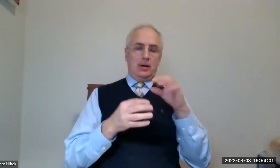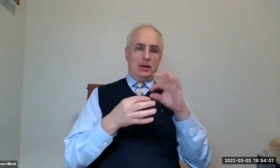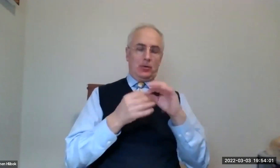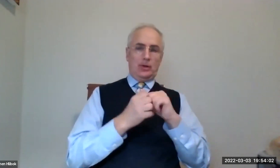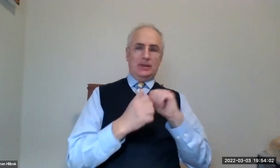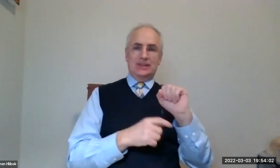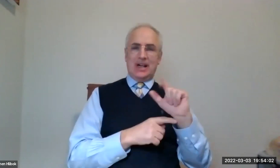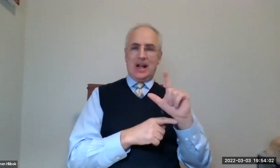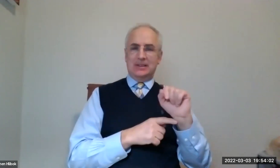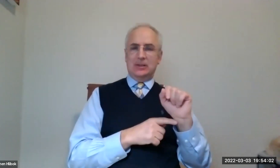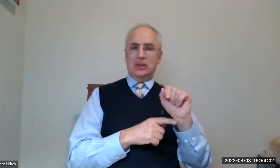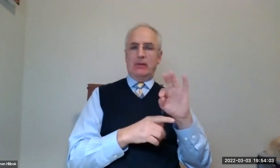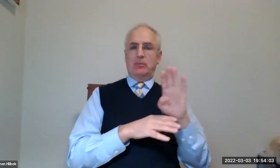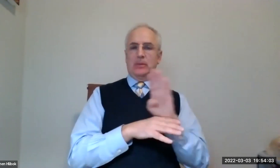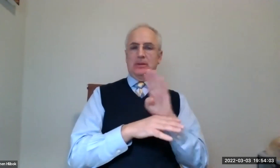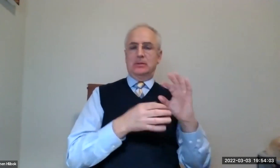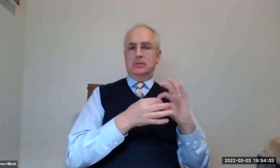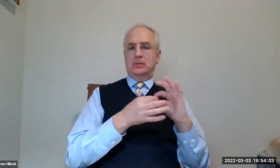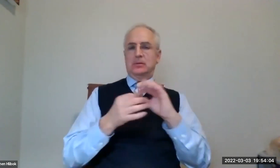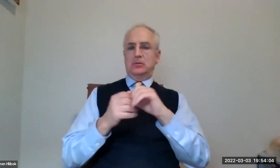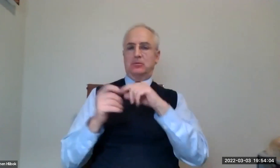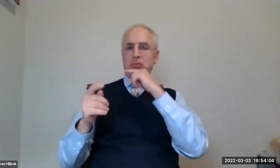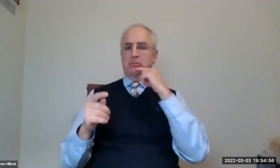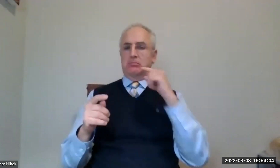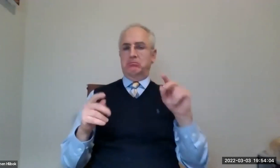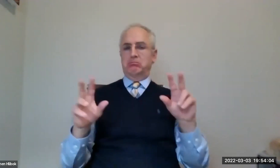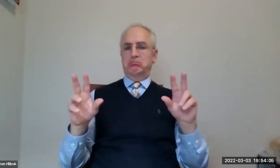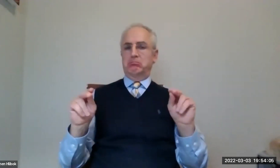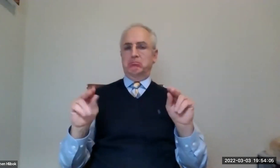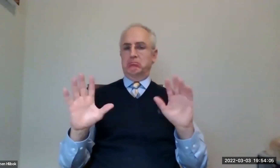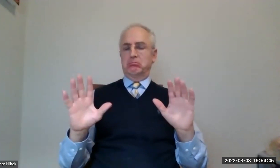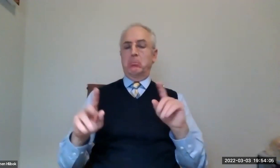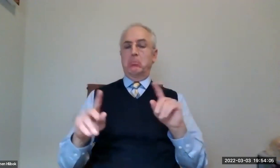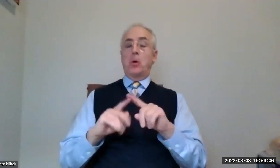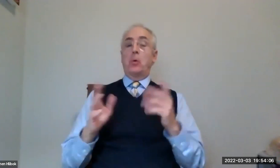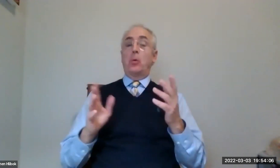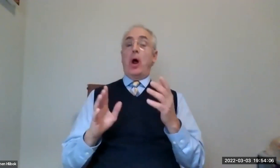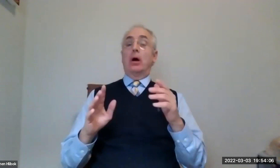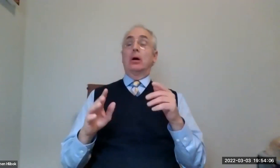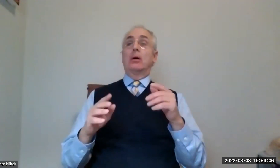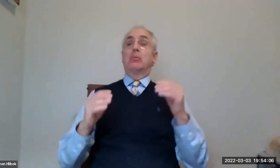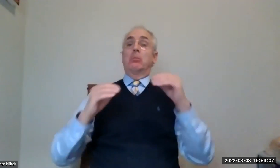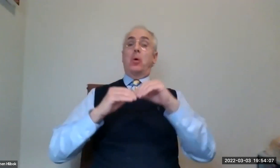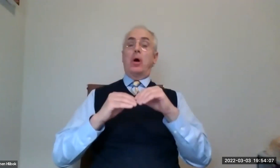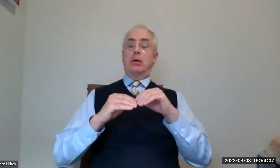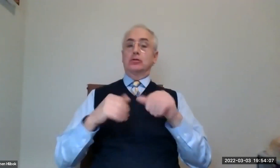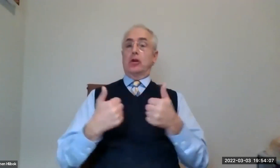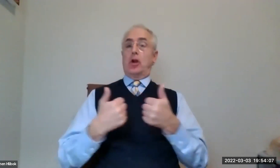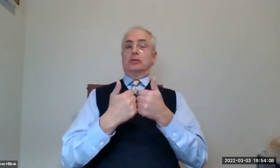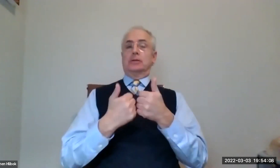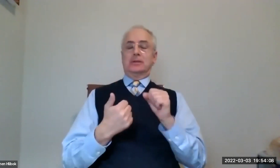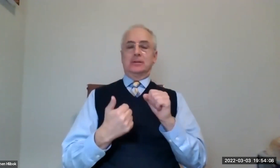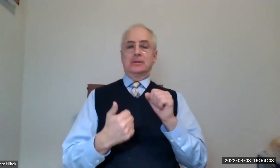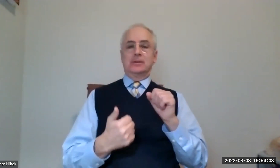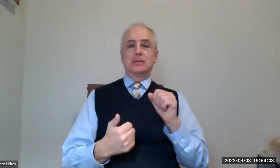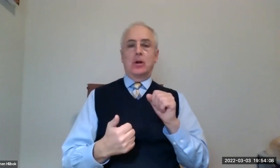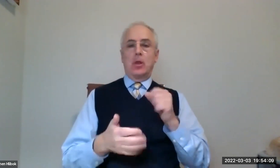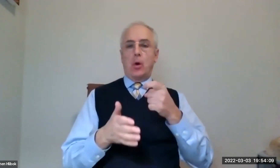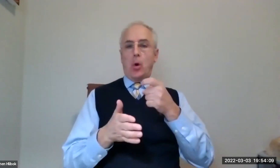So when we talk about the actual impact of these businesses and the sales, there's not a significant impact. The more